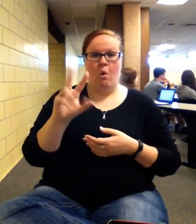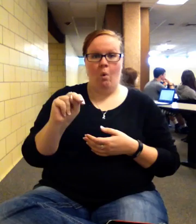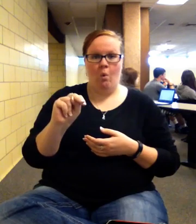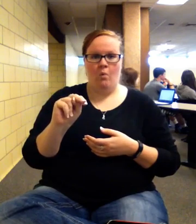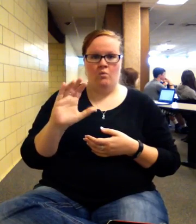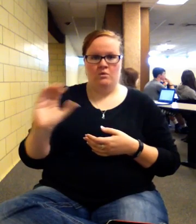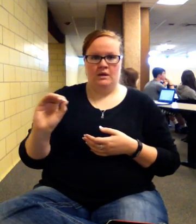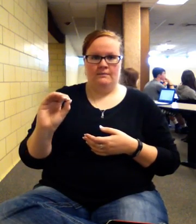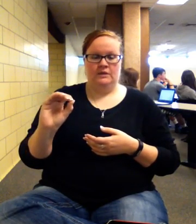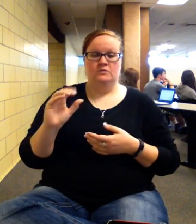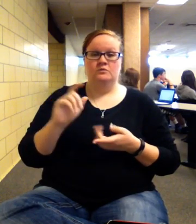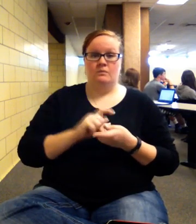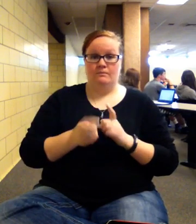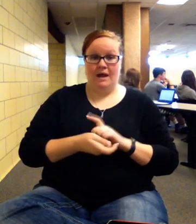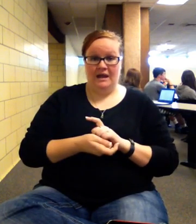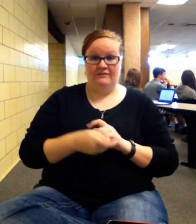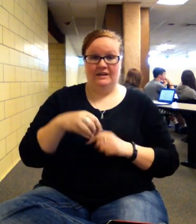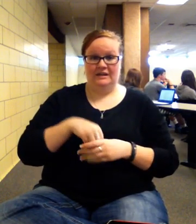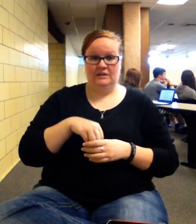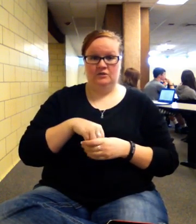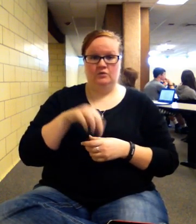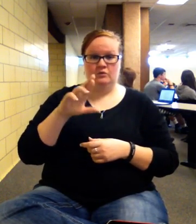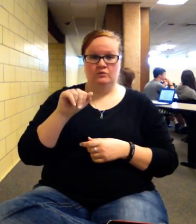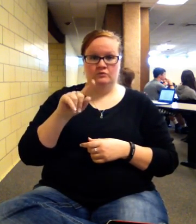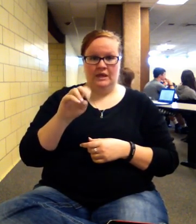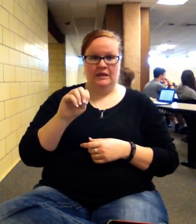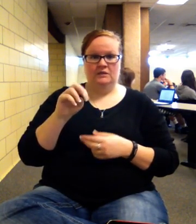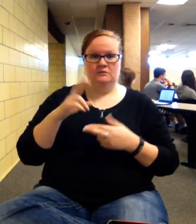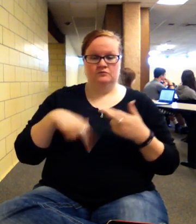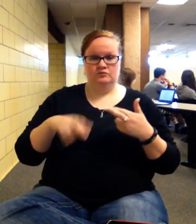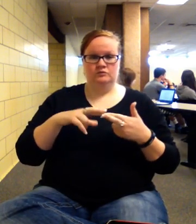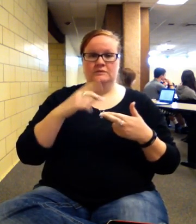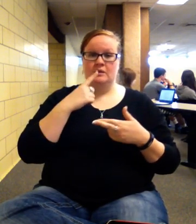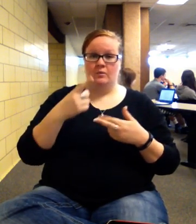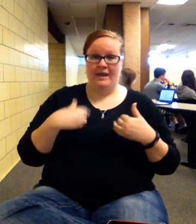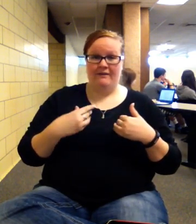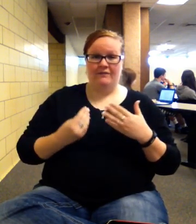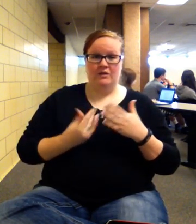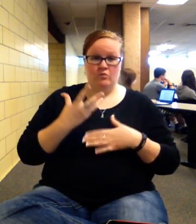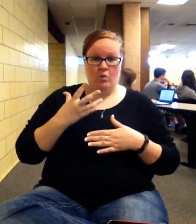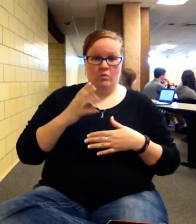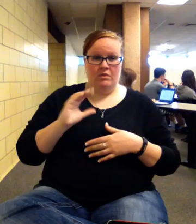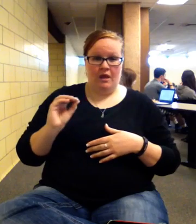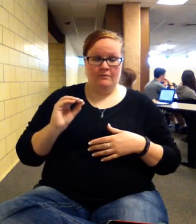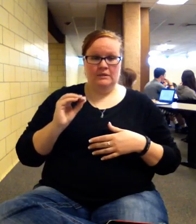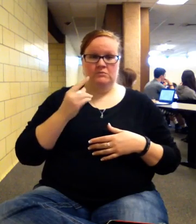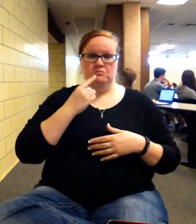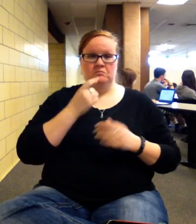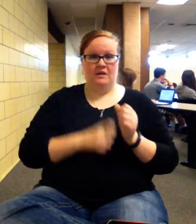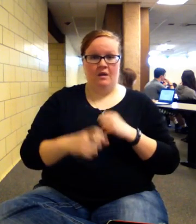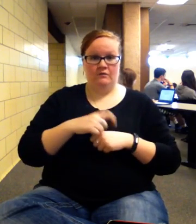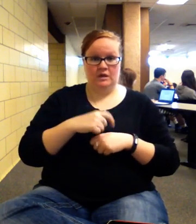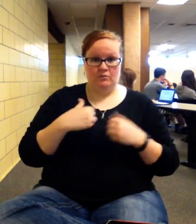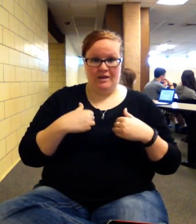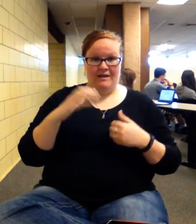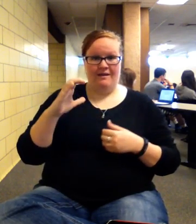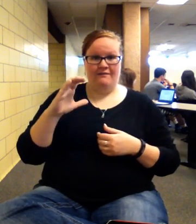So in modified internal rate of return, what you're saying is, let's pretend like we have a growth company. Let's pretend like every time we get some cash back from our